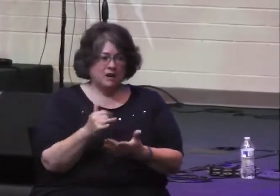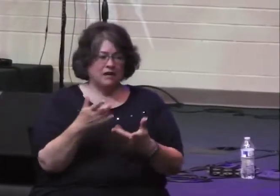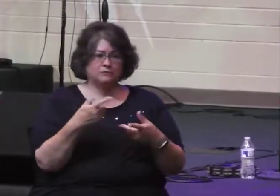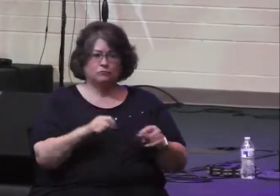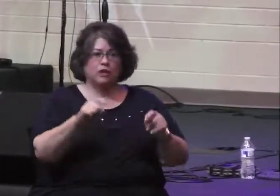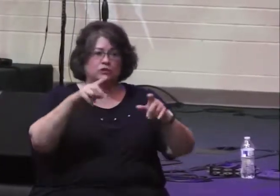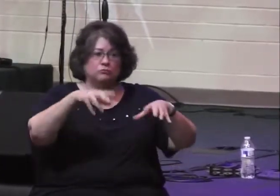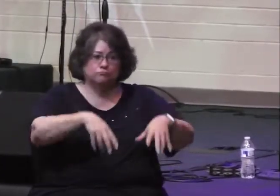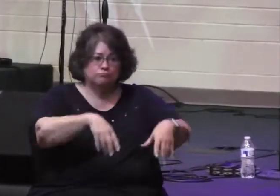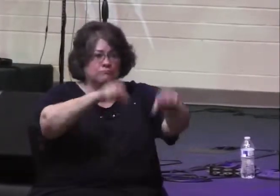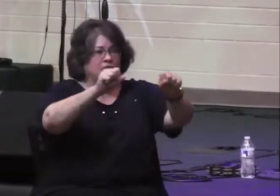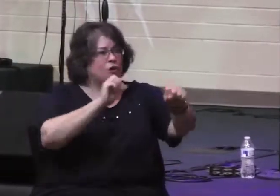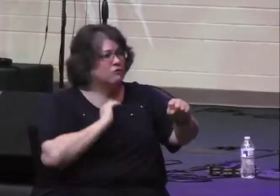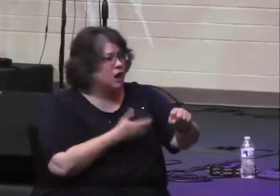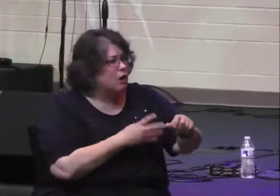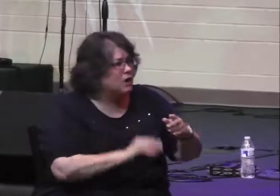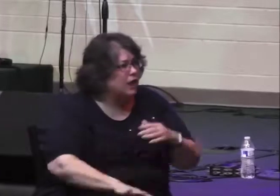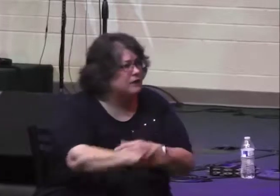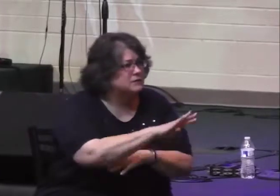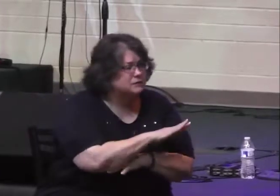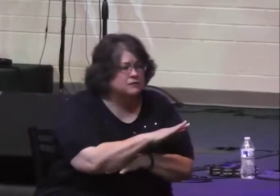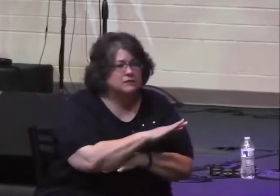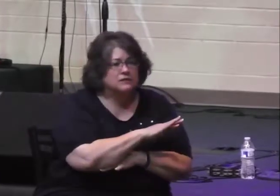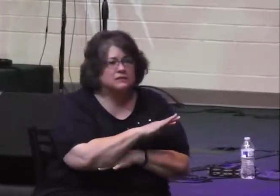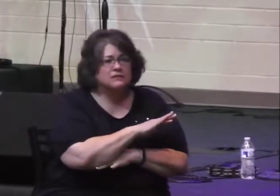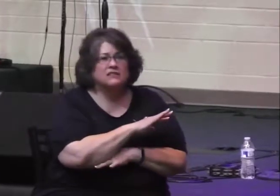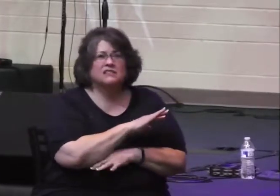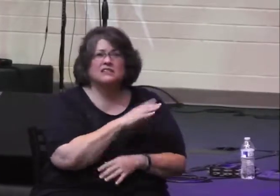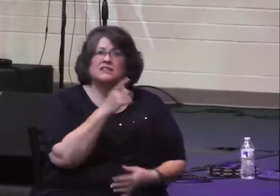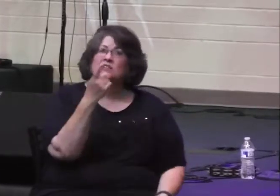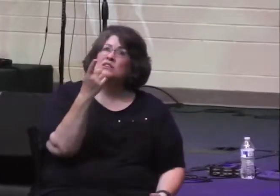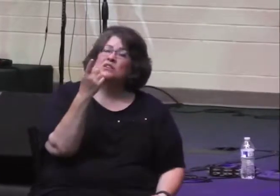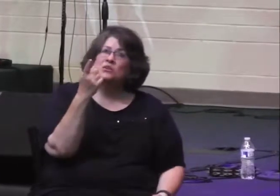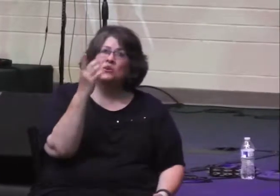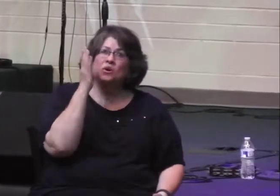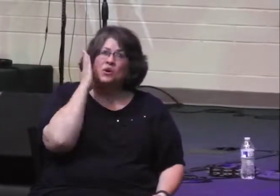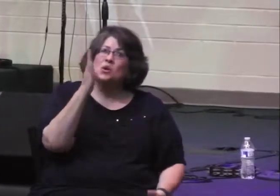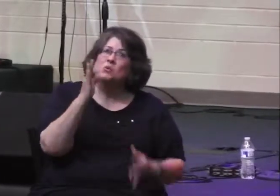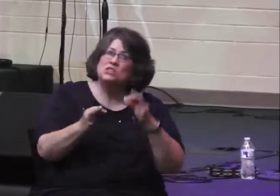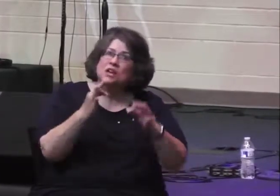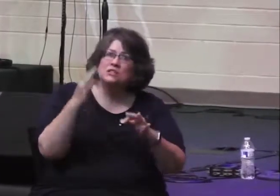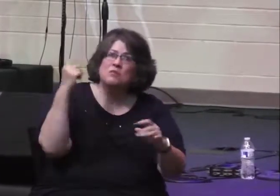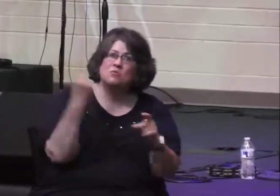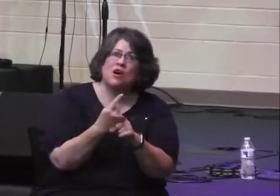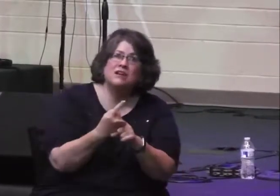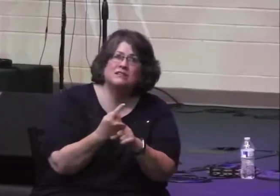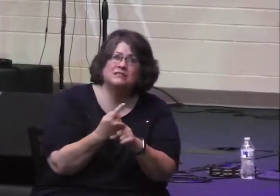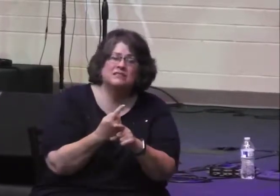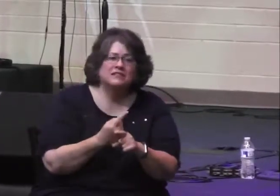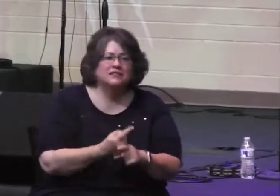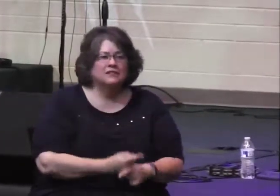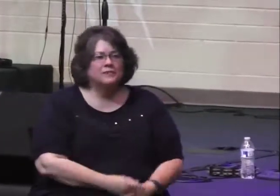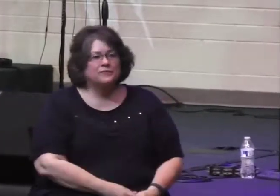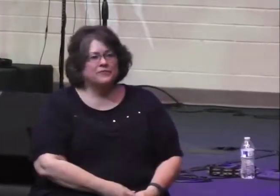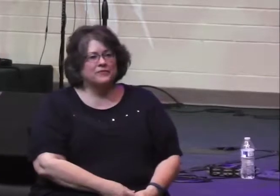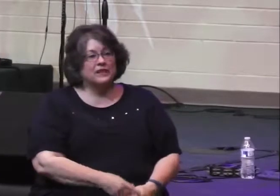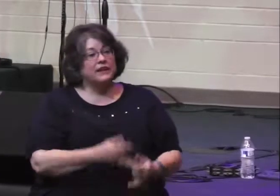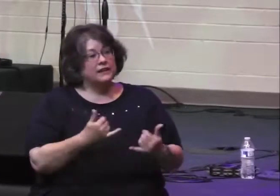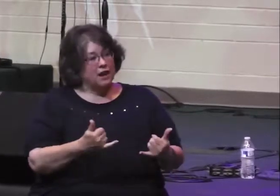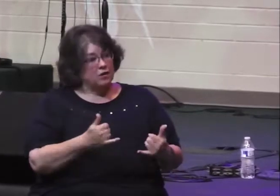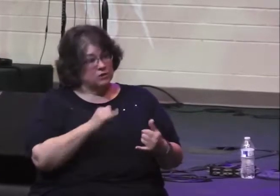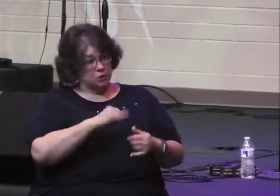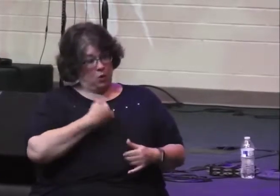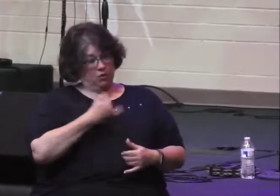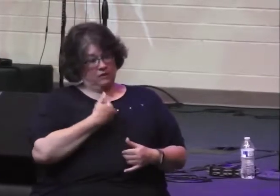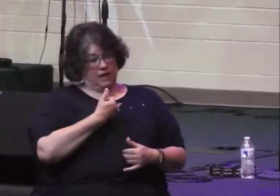possession you gave us as an inheritance? Our God, will you not judge them? Now what